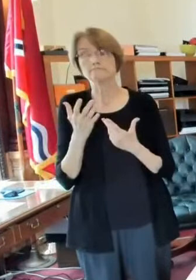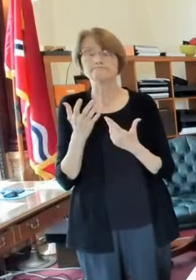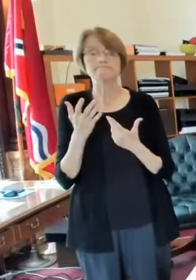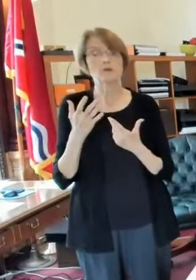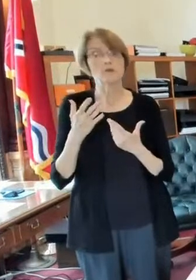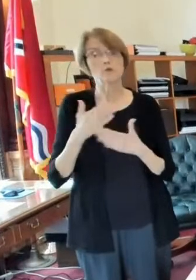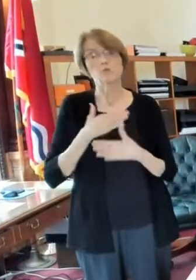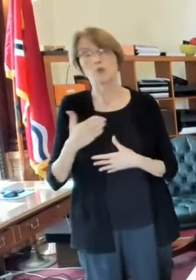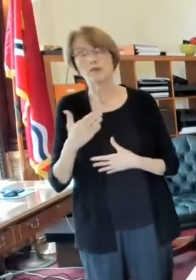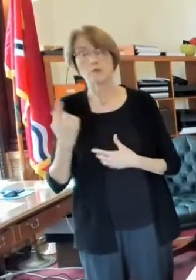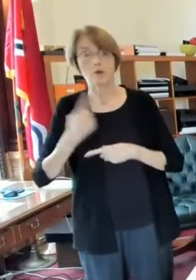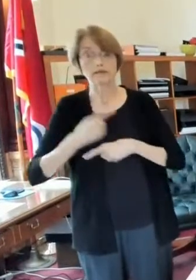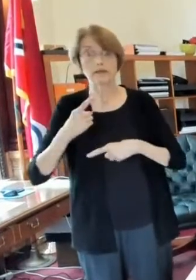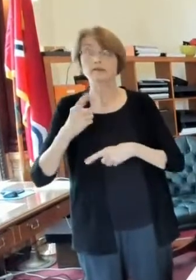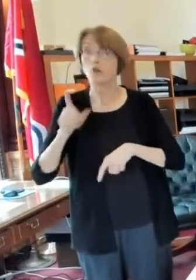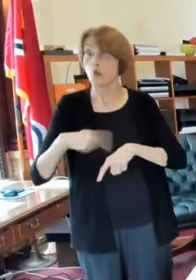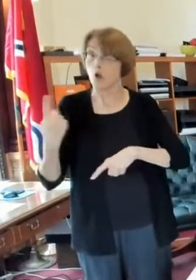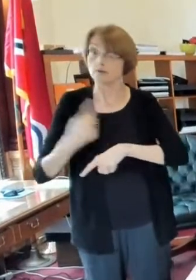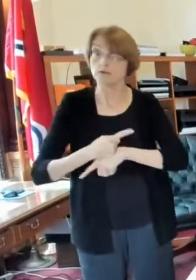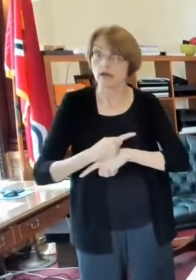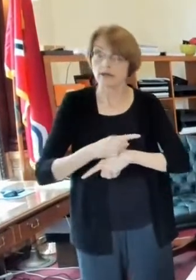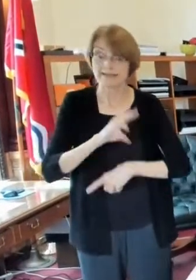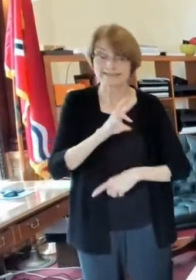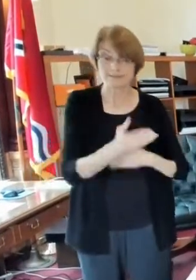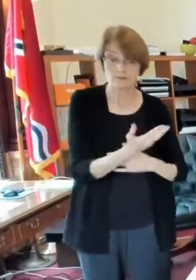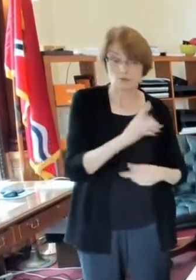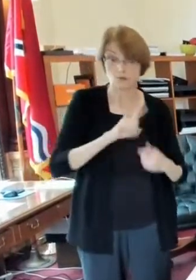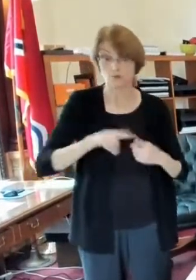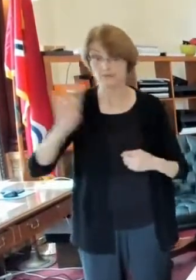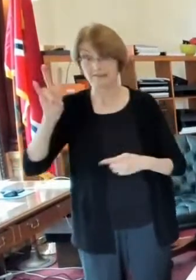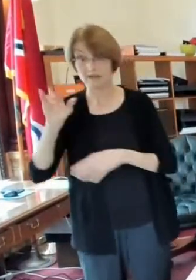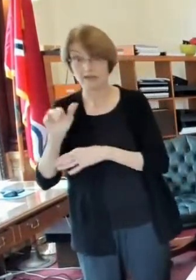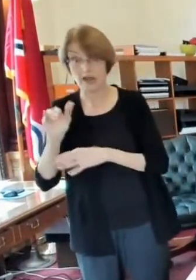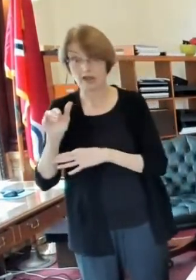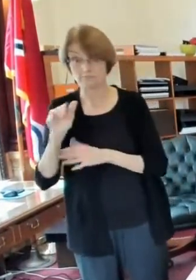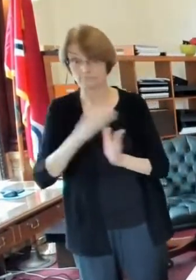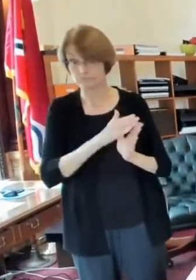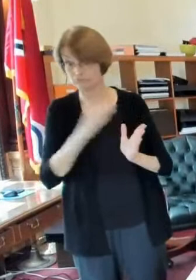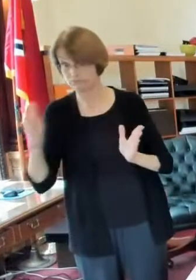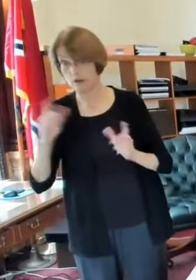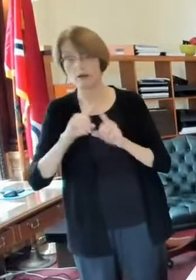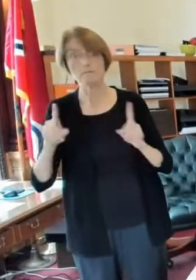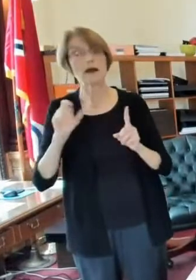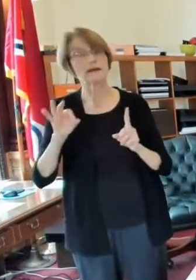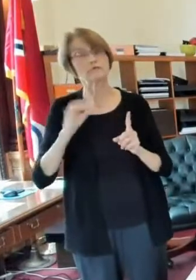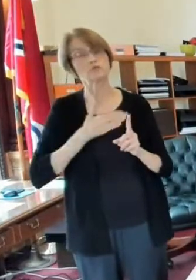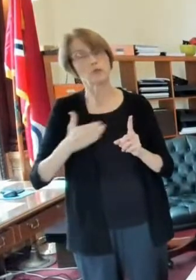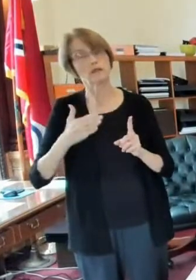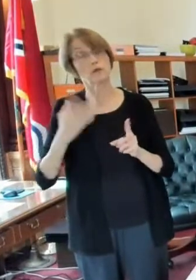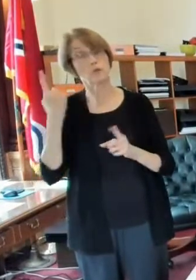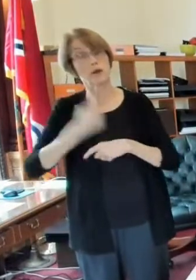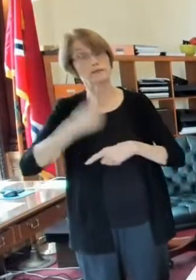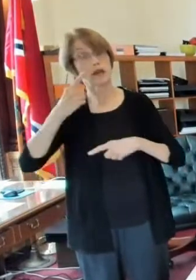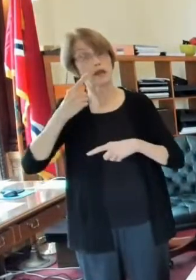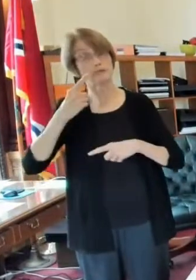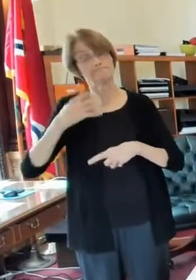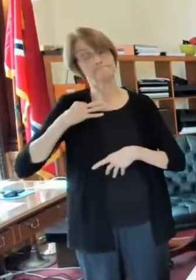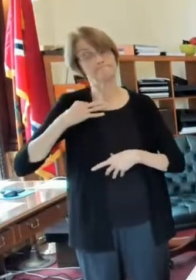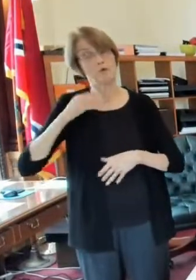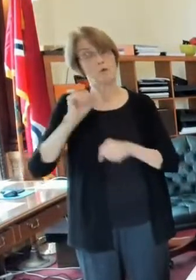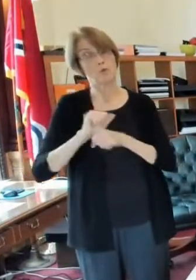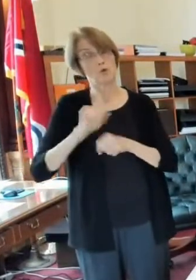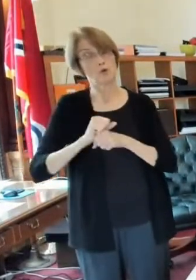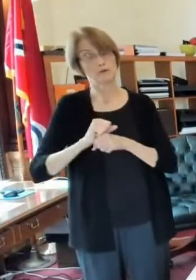day and it is a long day 6 a.m to 7 p.m but if you could work for one day at a polling place